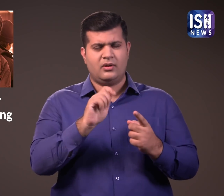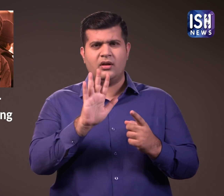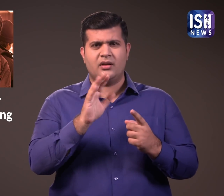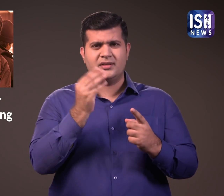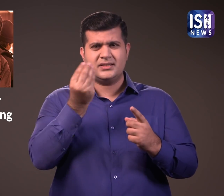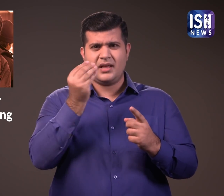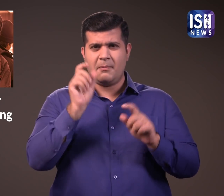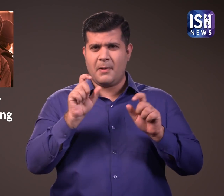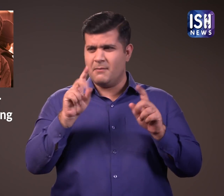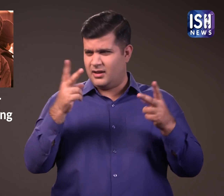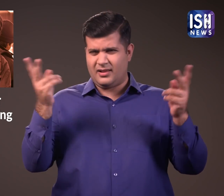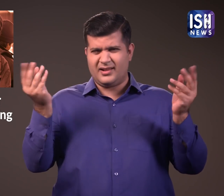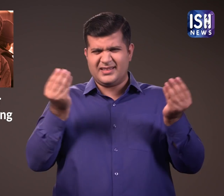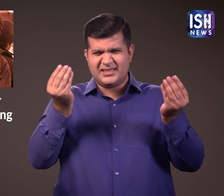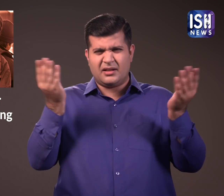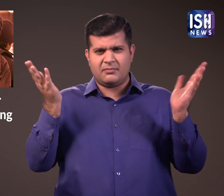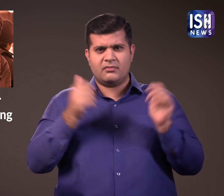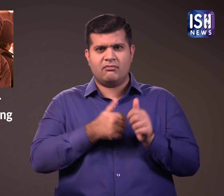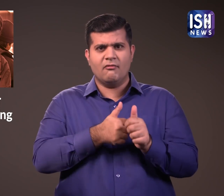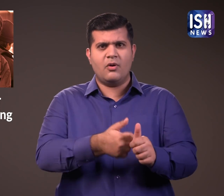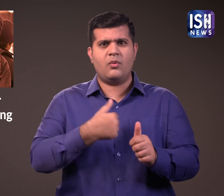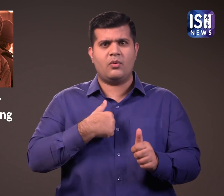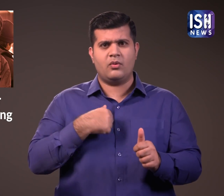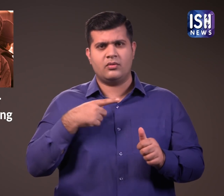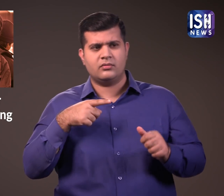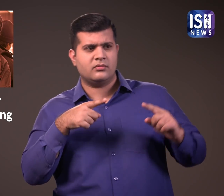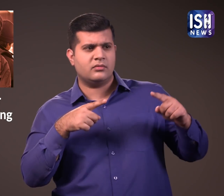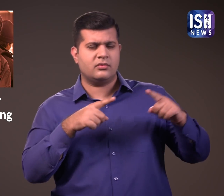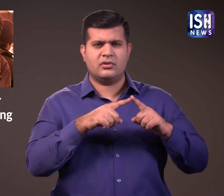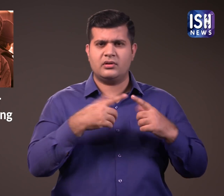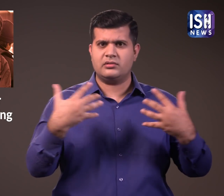But some people are following his every move and he feels threatened.